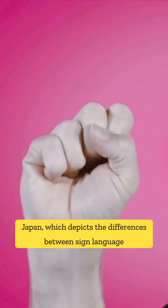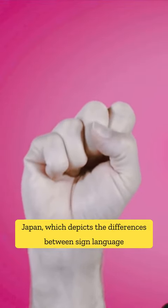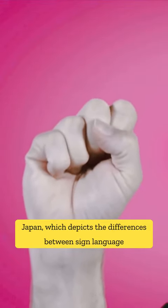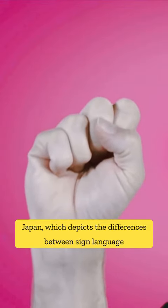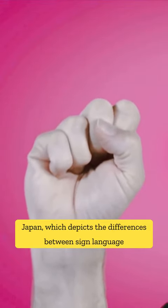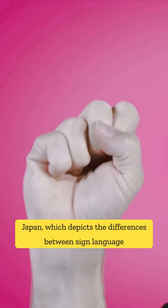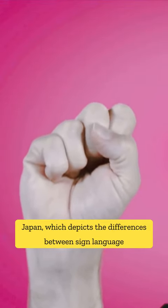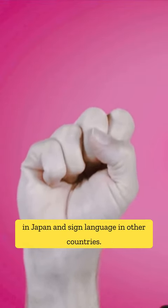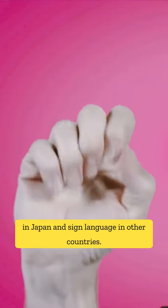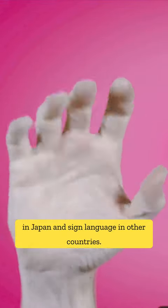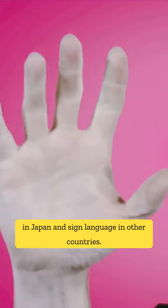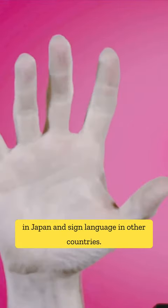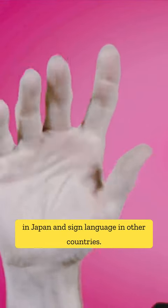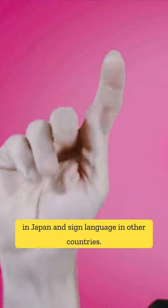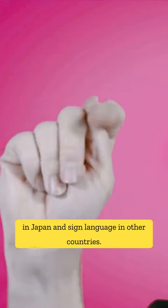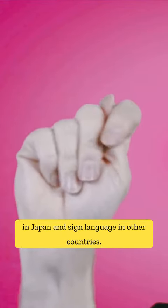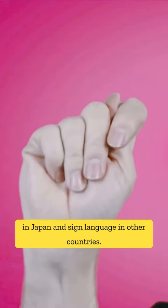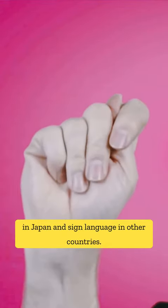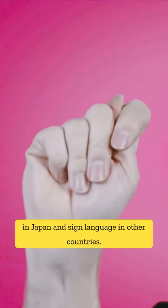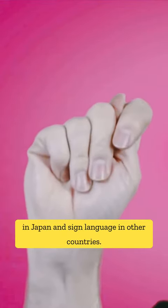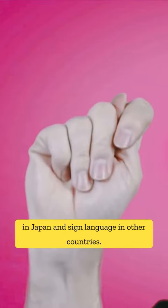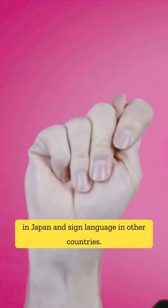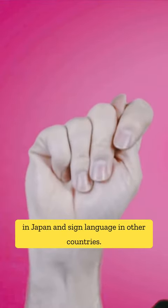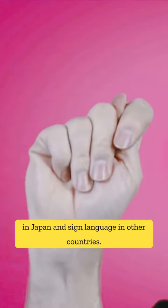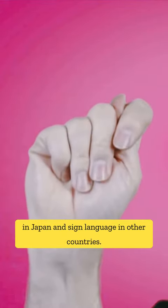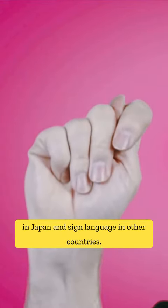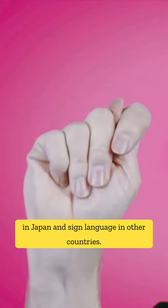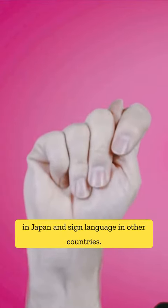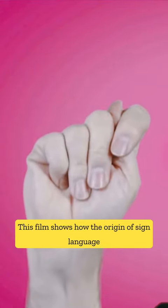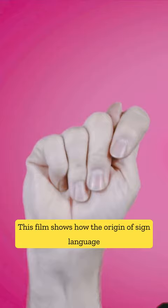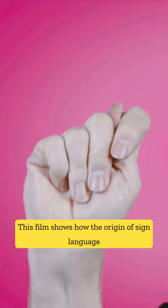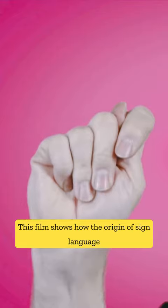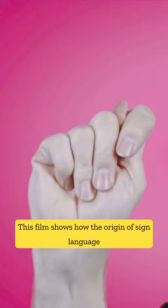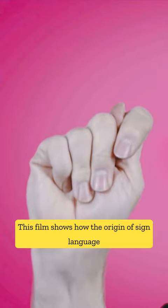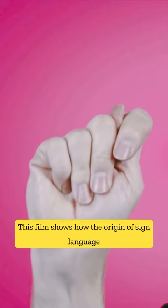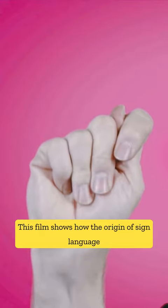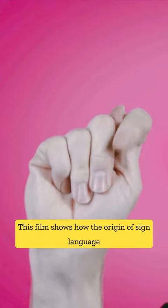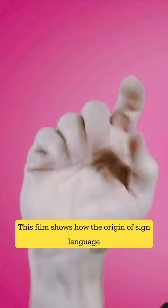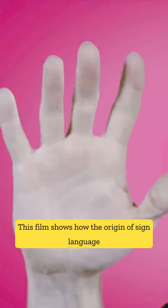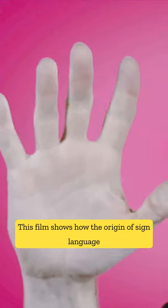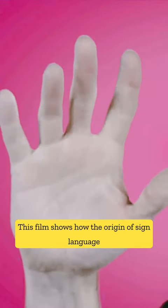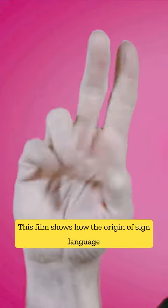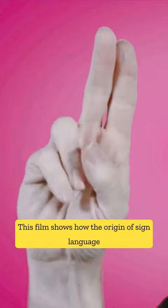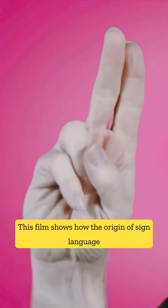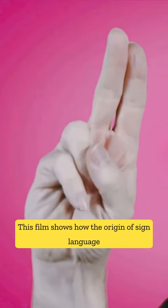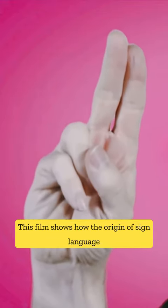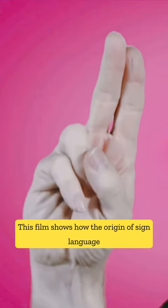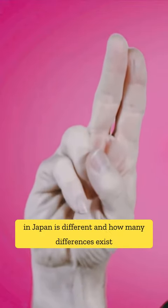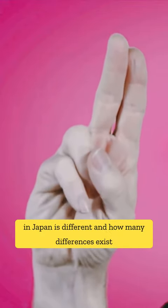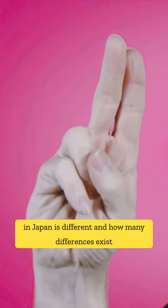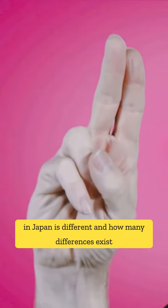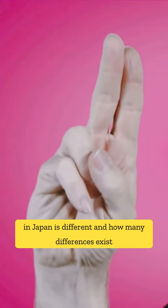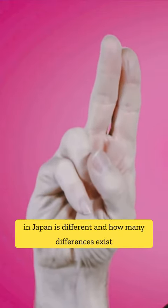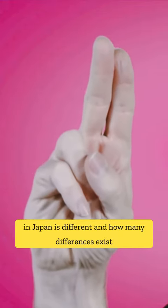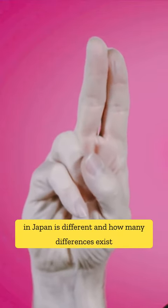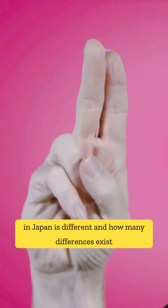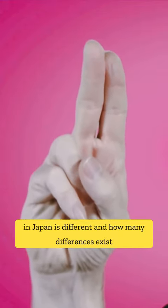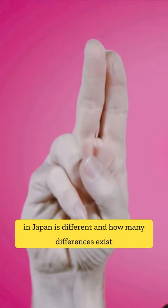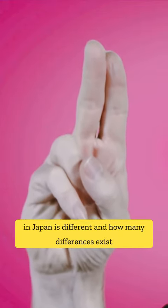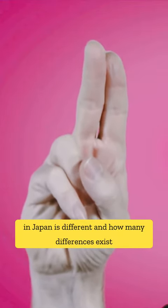sign language in Japan and sign language in other countries. This film shows how the origin of sign language in Japan is different and how